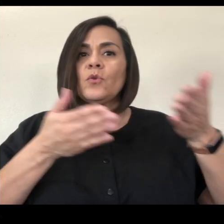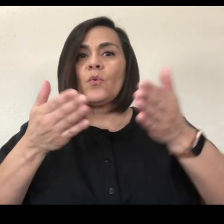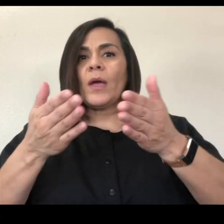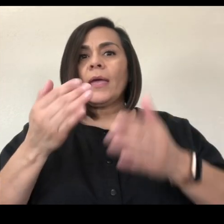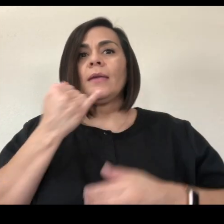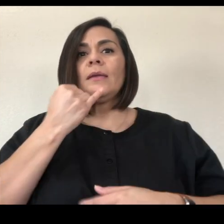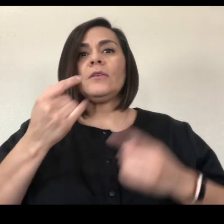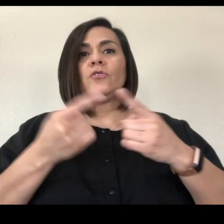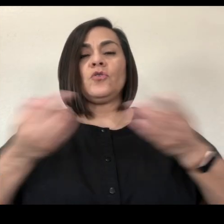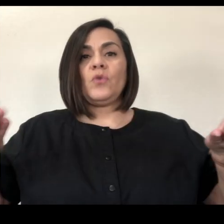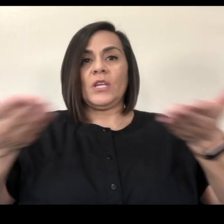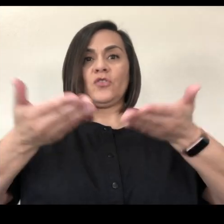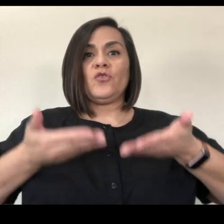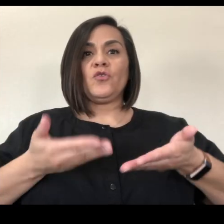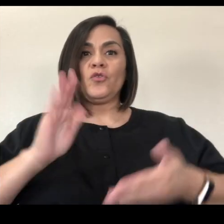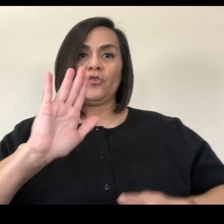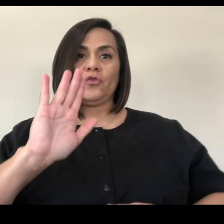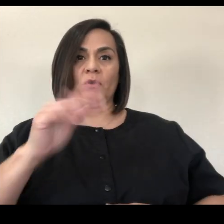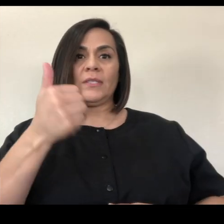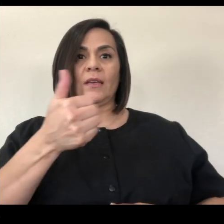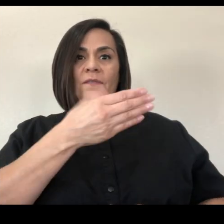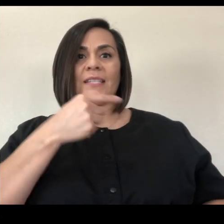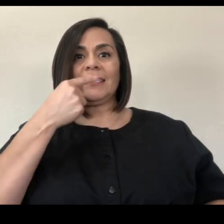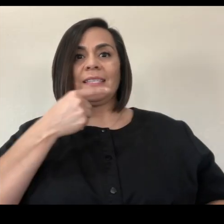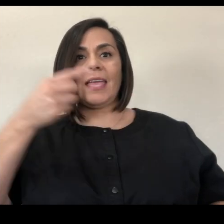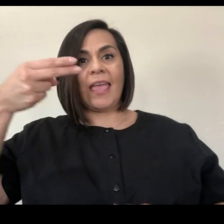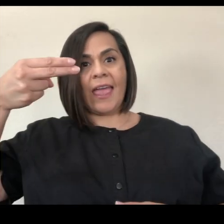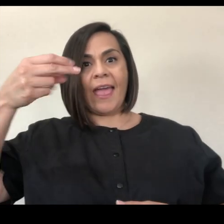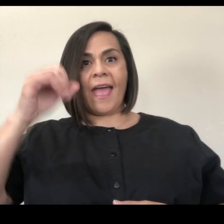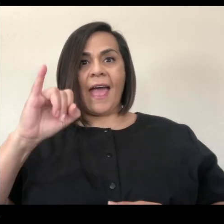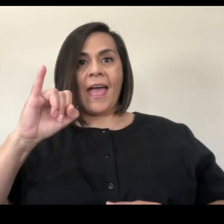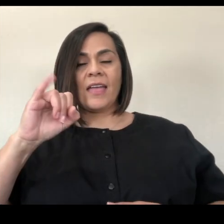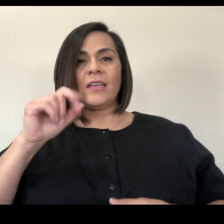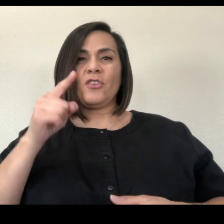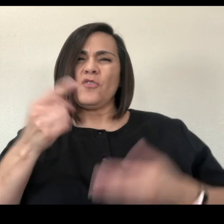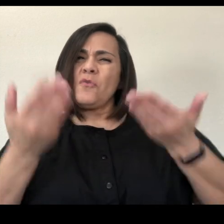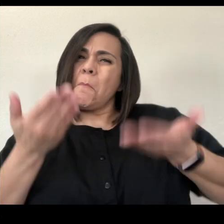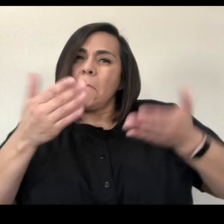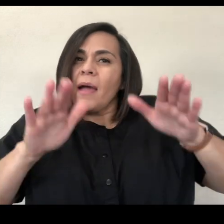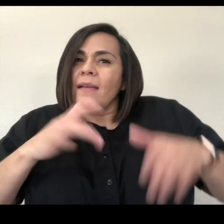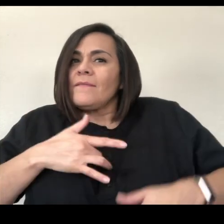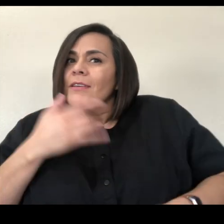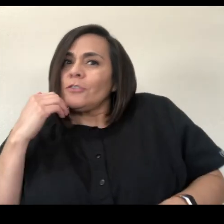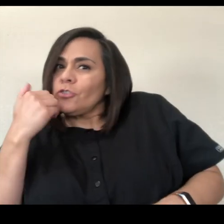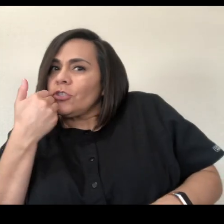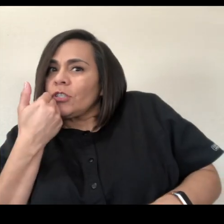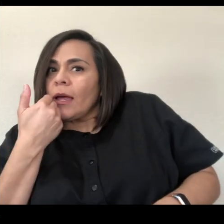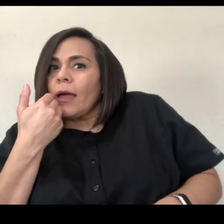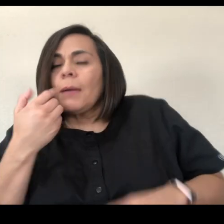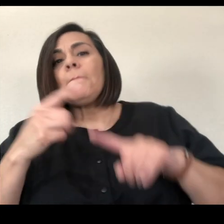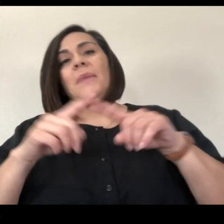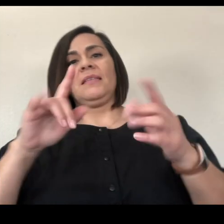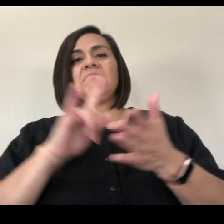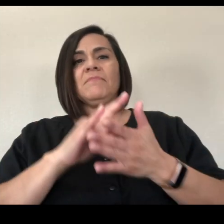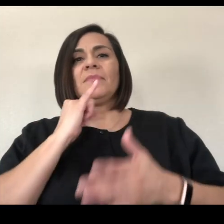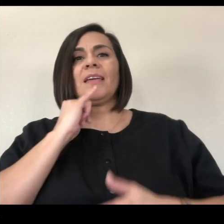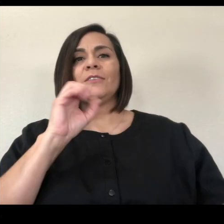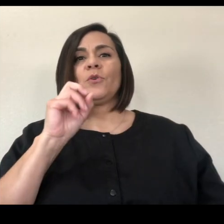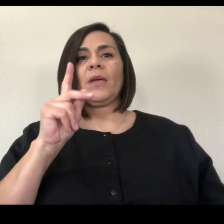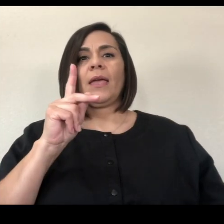yourself and say hi. You might feel shy at first, but that's okay. I like to introduce new